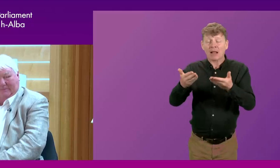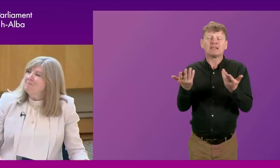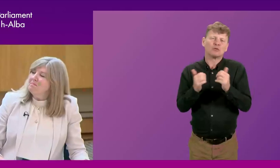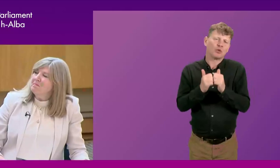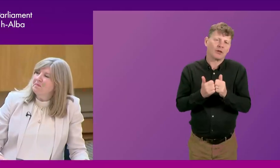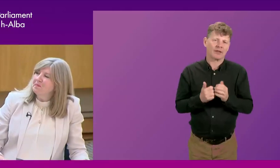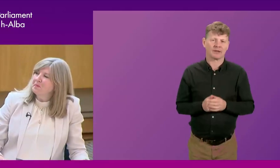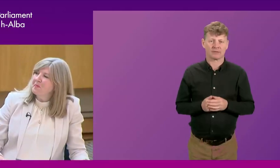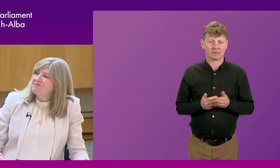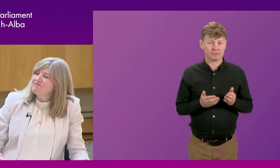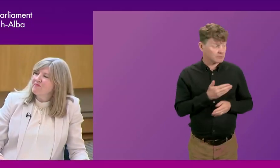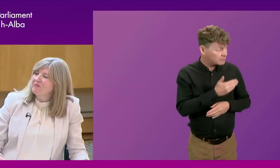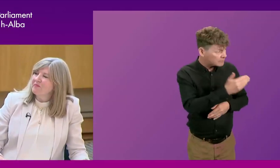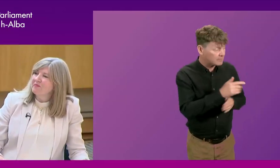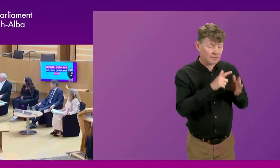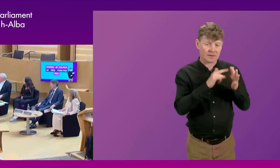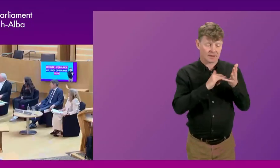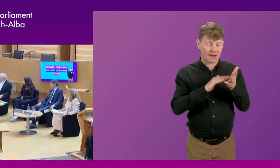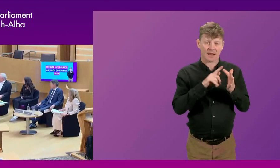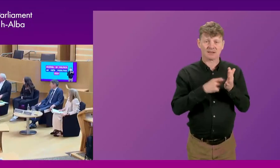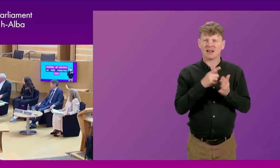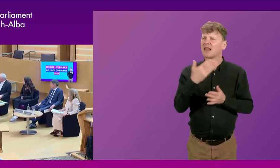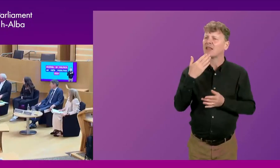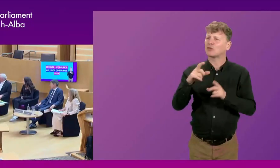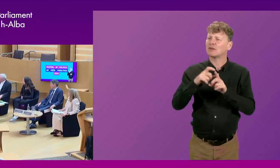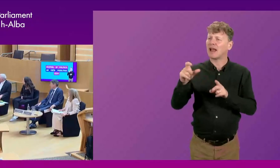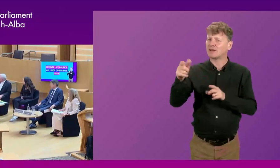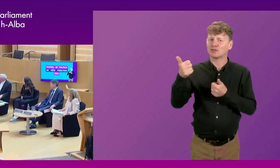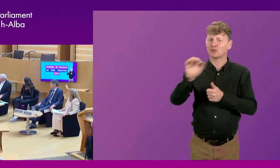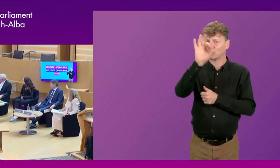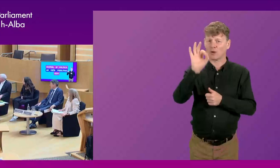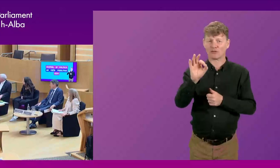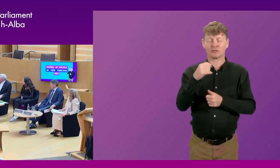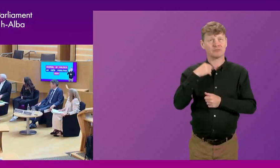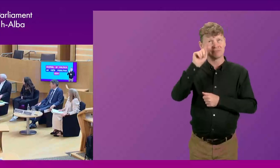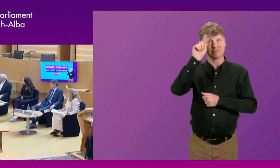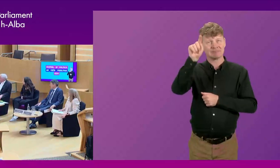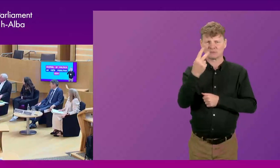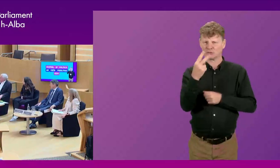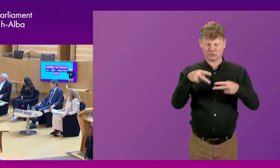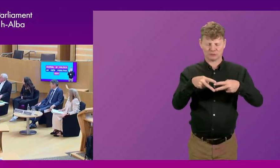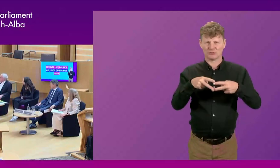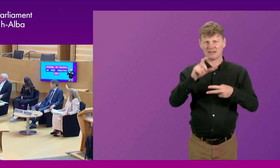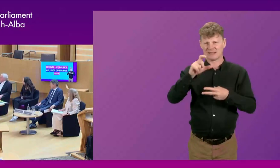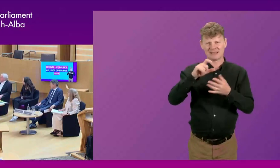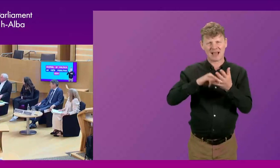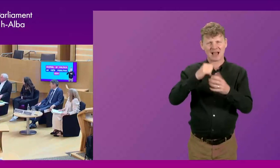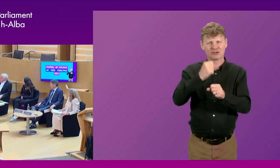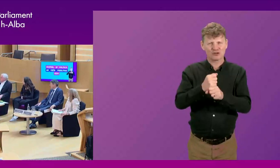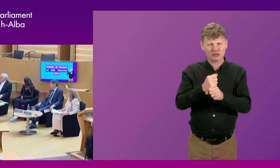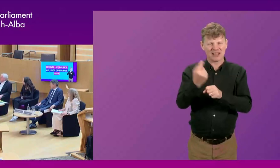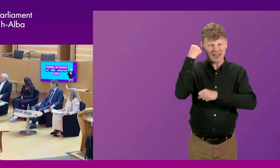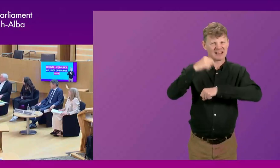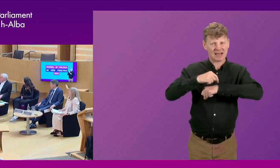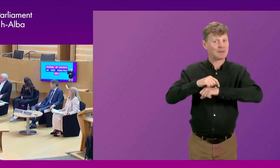Esther. Thanks for your question, Dennis. And you triggered two thoughts in my head. The first one is the CSG studiously did not